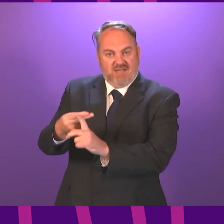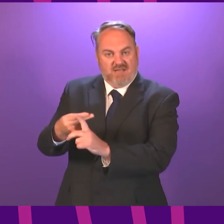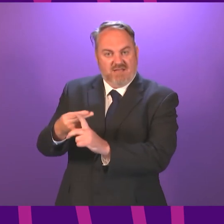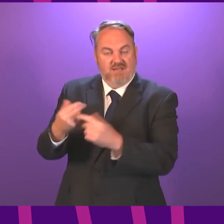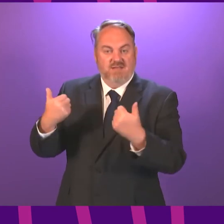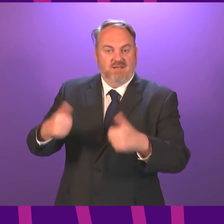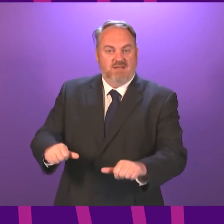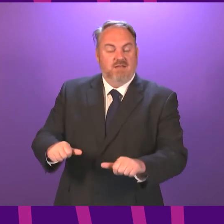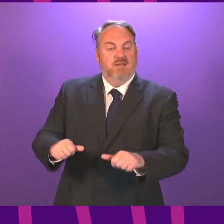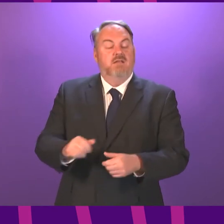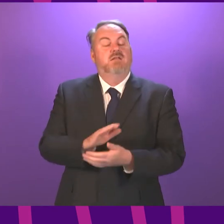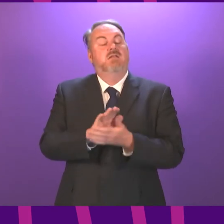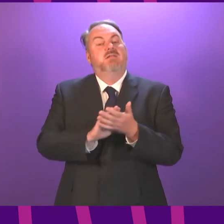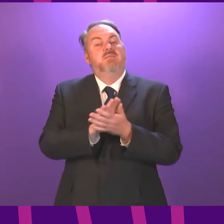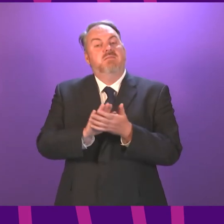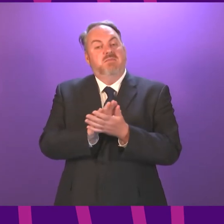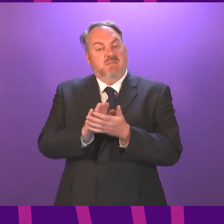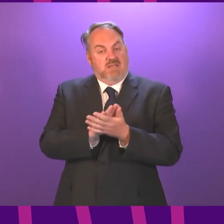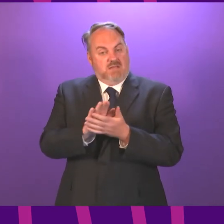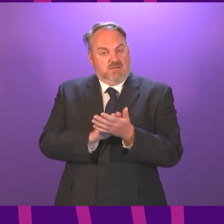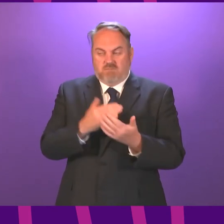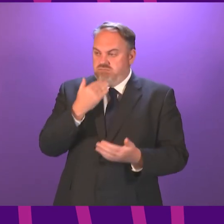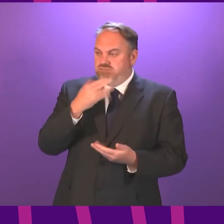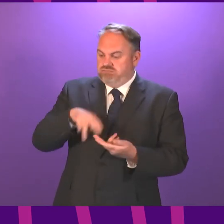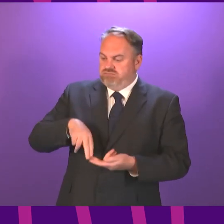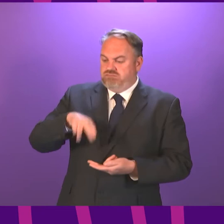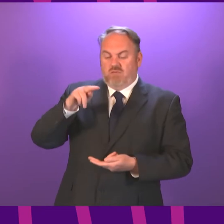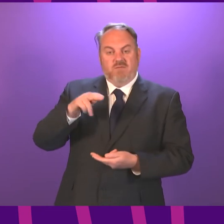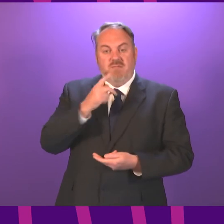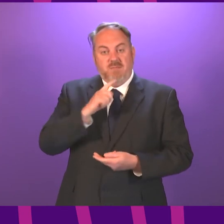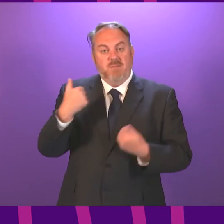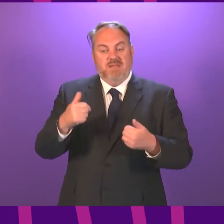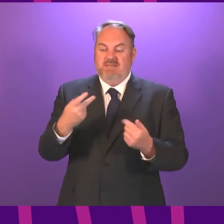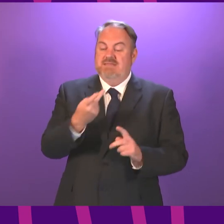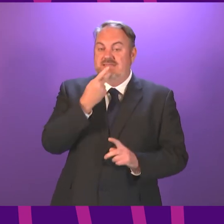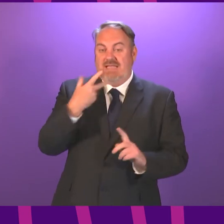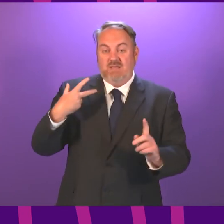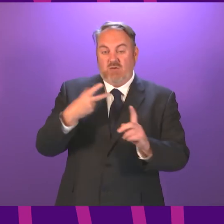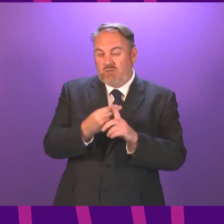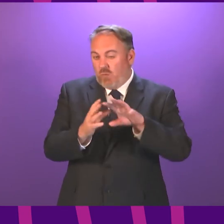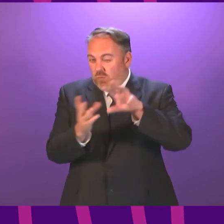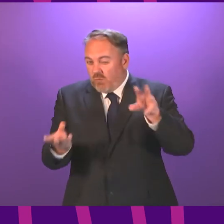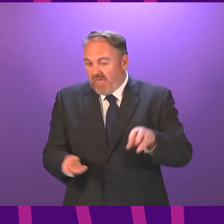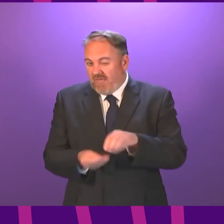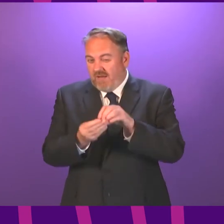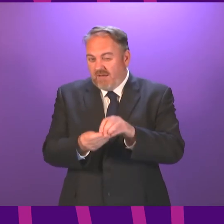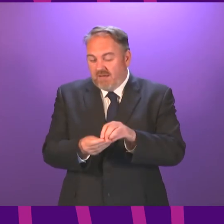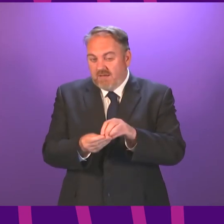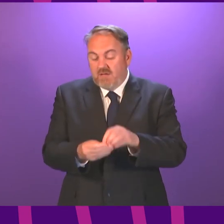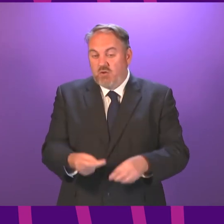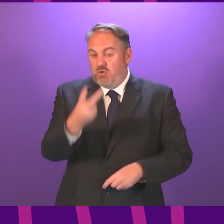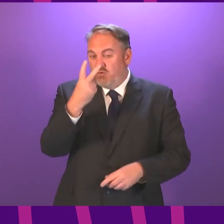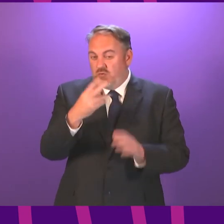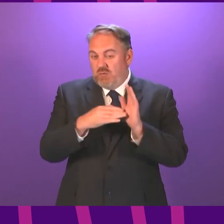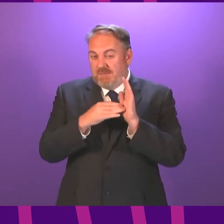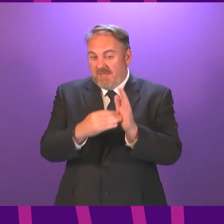,944 people received a second dose yesterday, and that brings the total number of second doses administered to 2